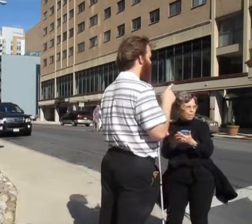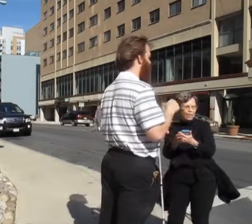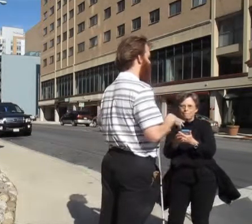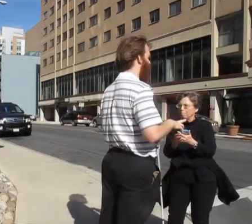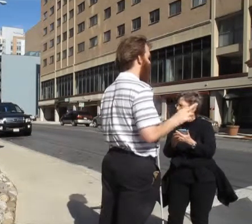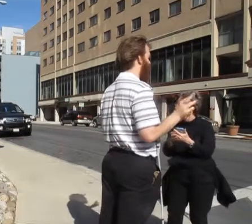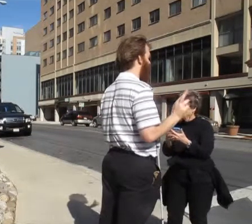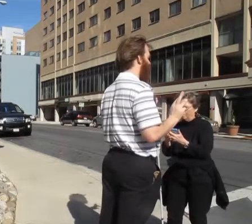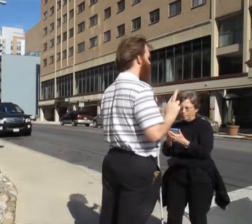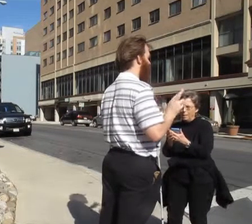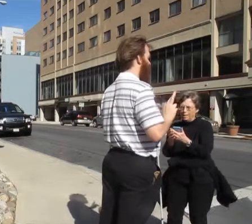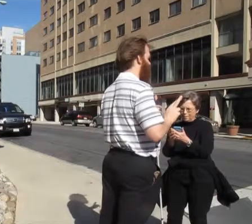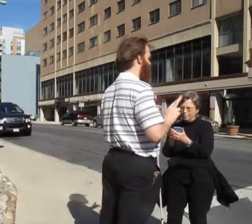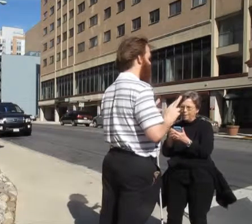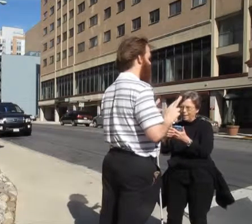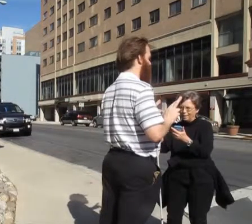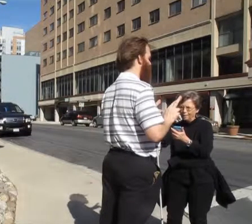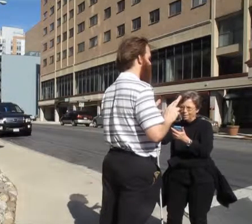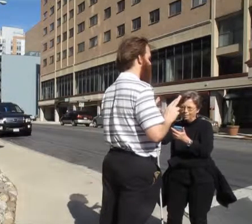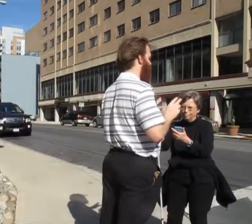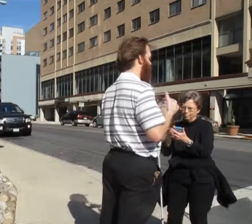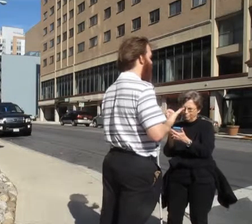So, you ready? Uh-huh, yes. Yeah.